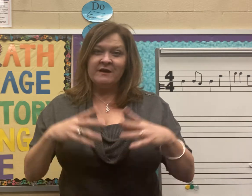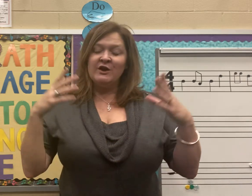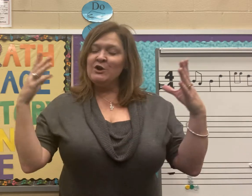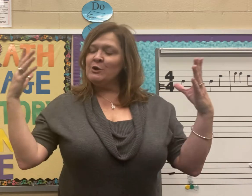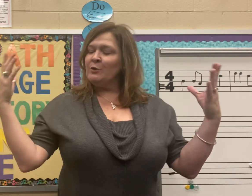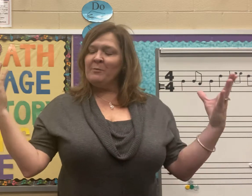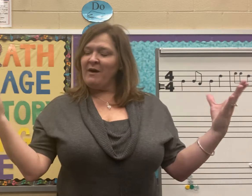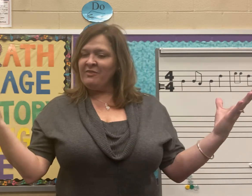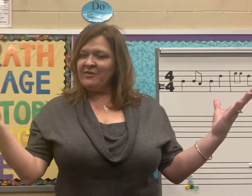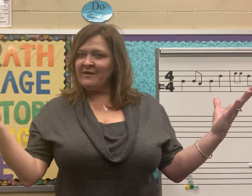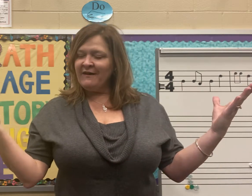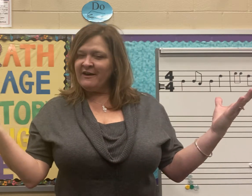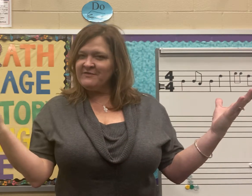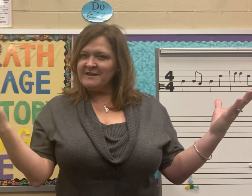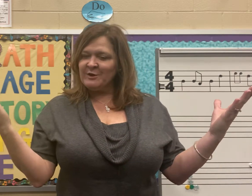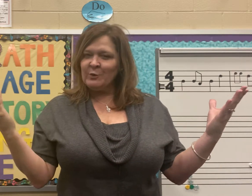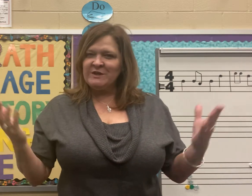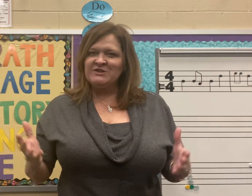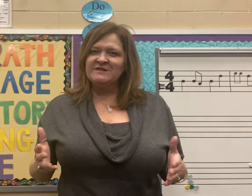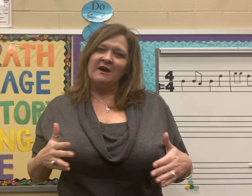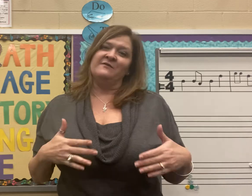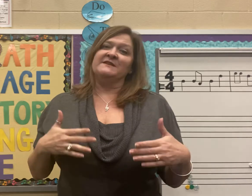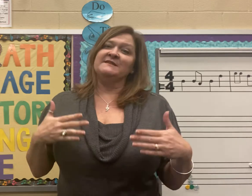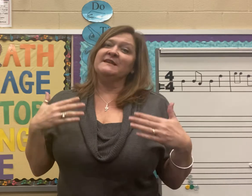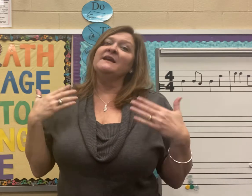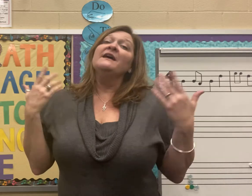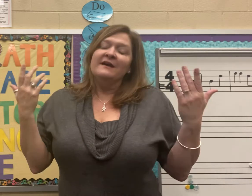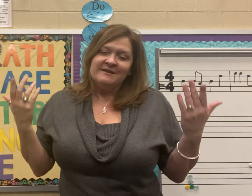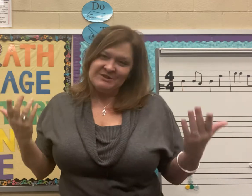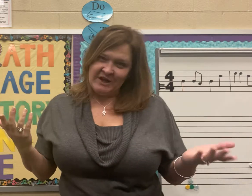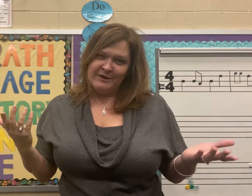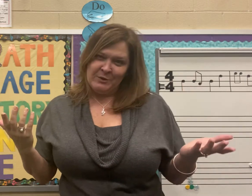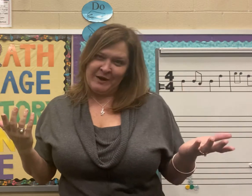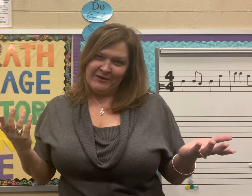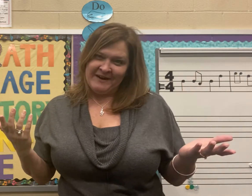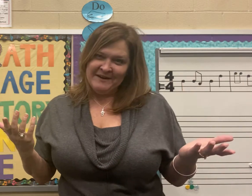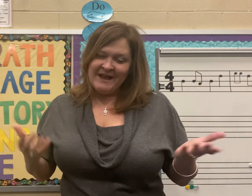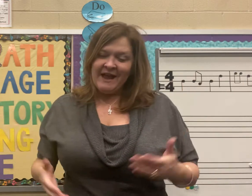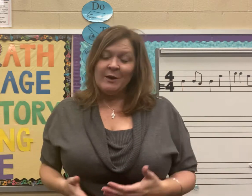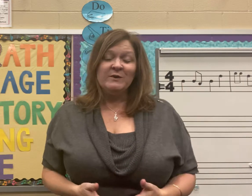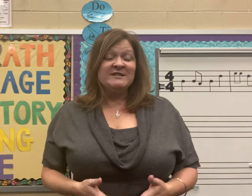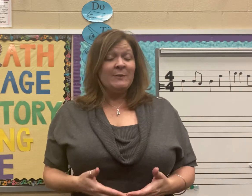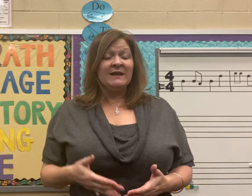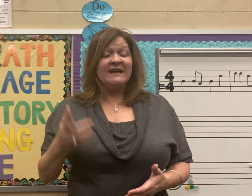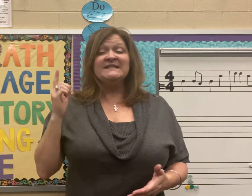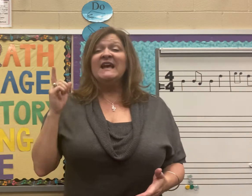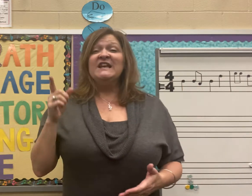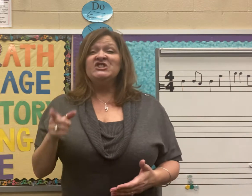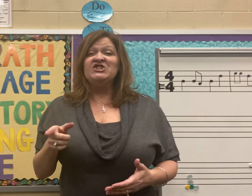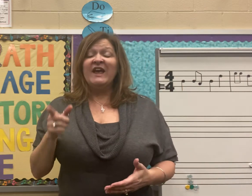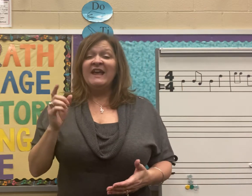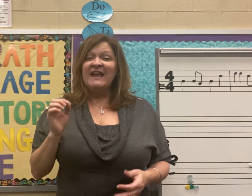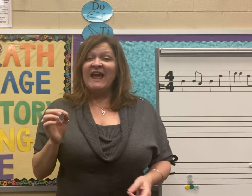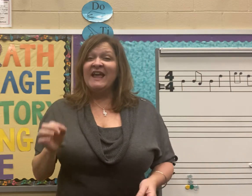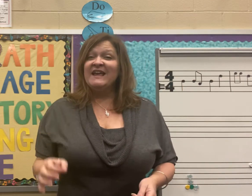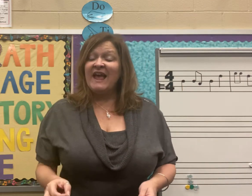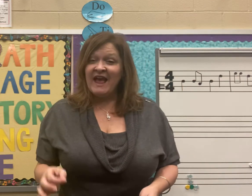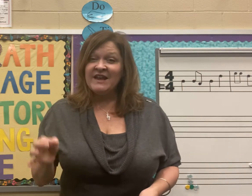new month of the year, which is obviously January. And we spell it J-A-N